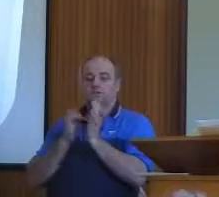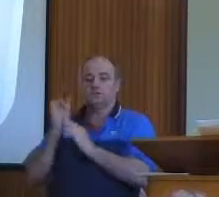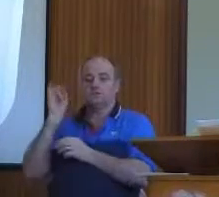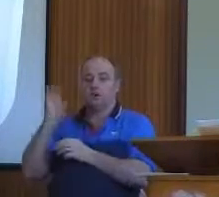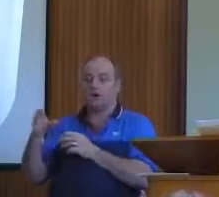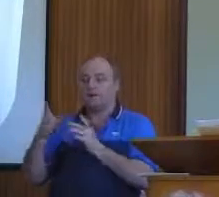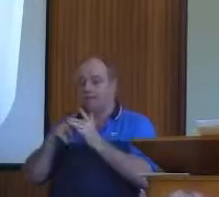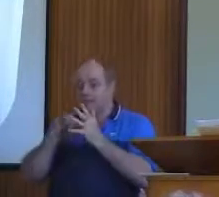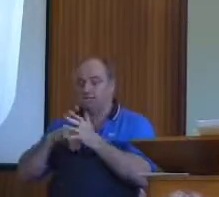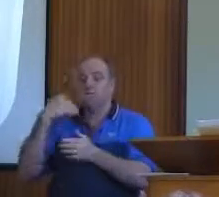is a choice.